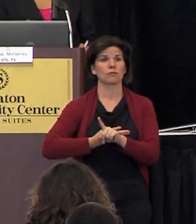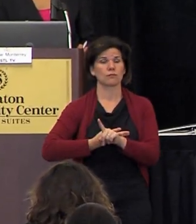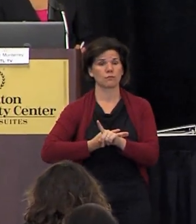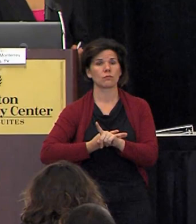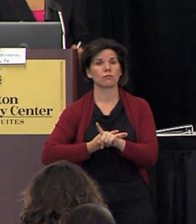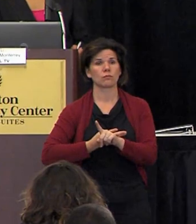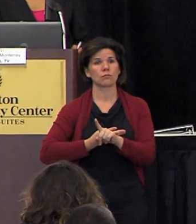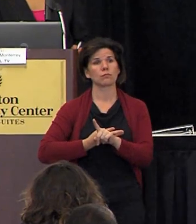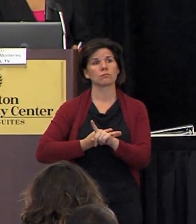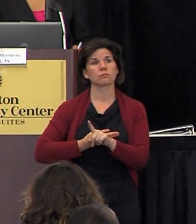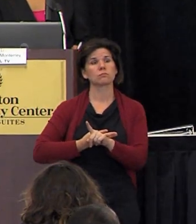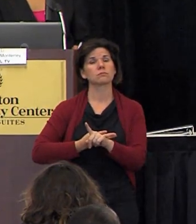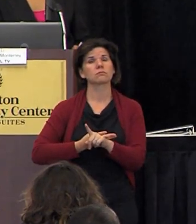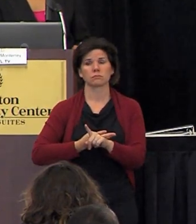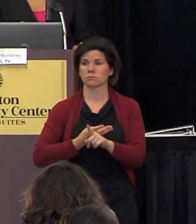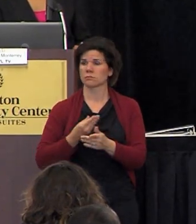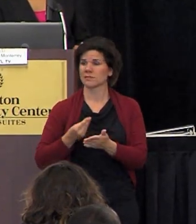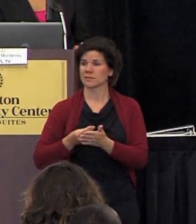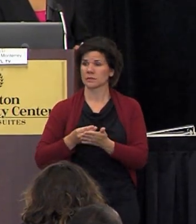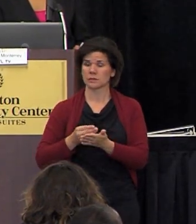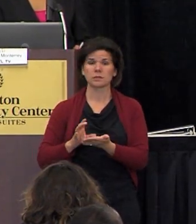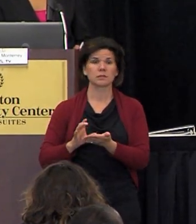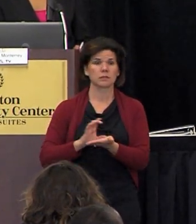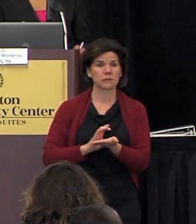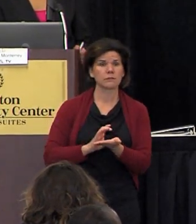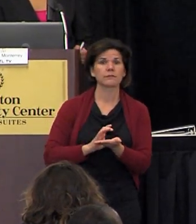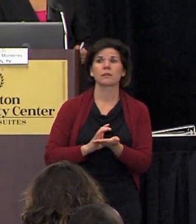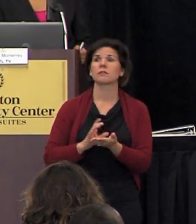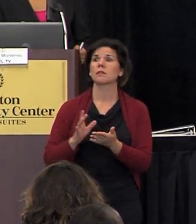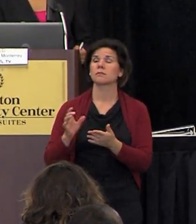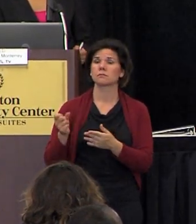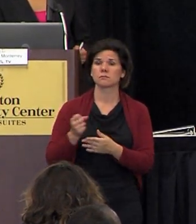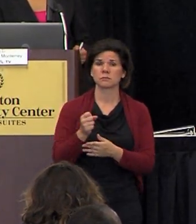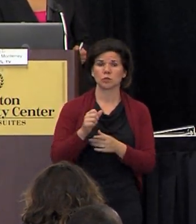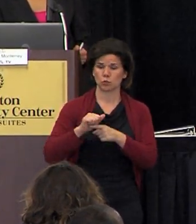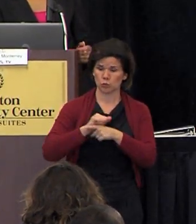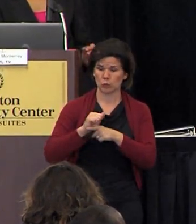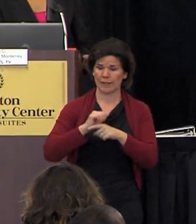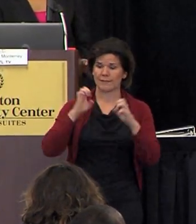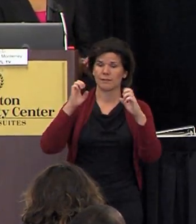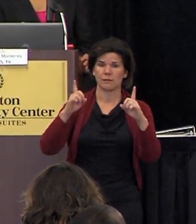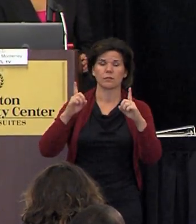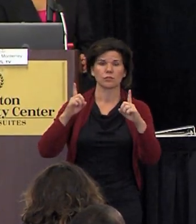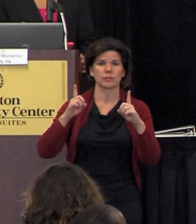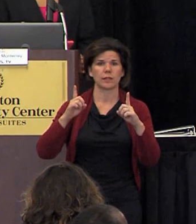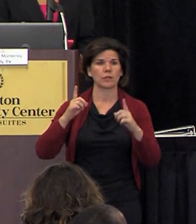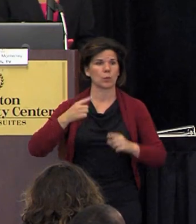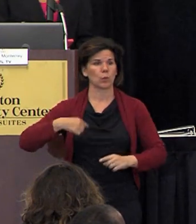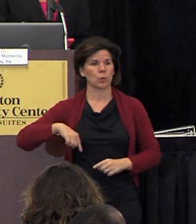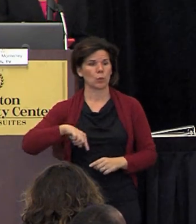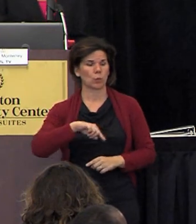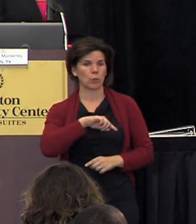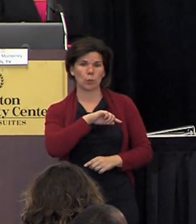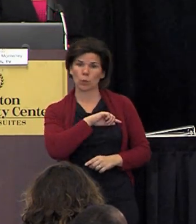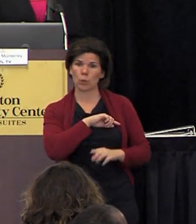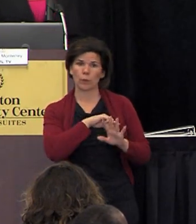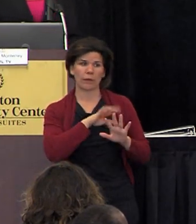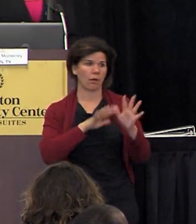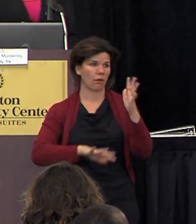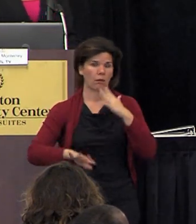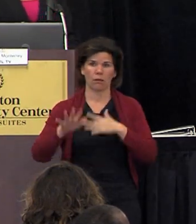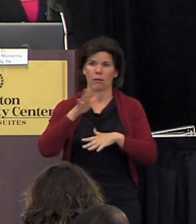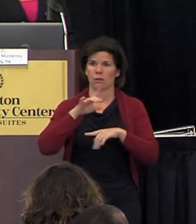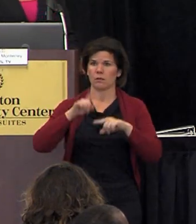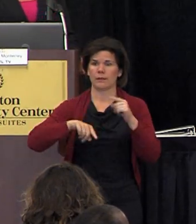first utmost funding the received by resettlement agencies to train and educate we're in the days we can't learn